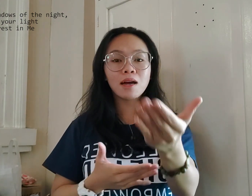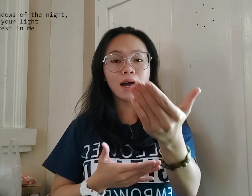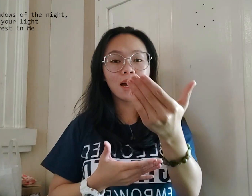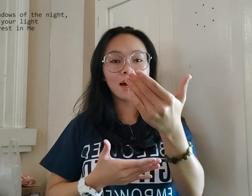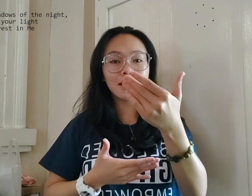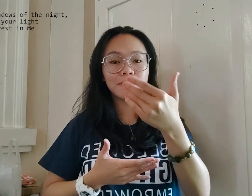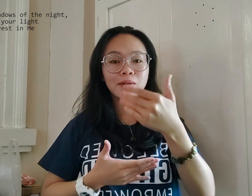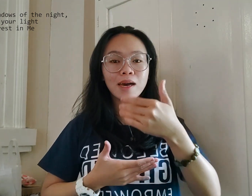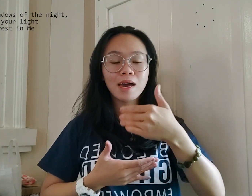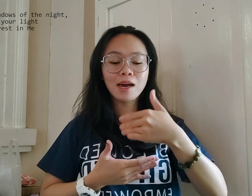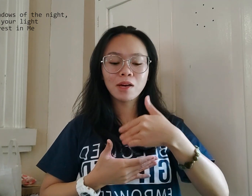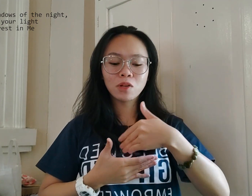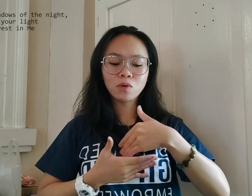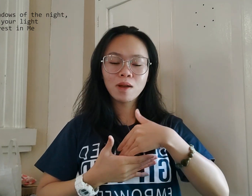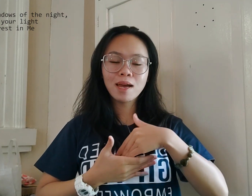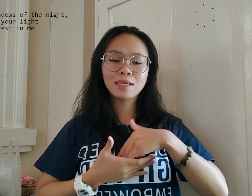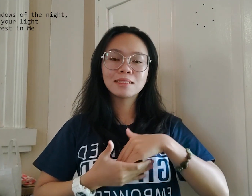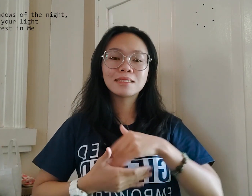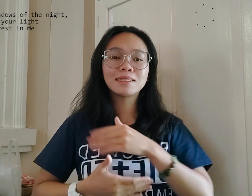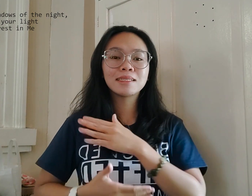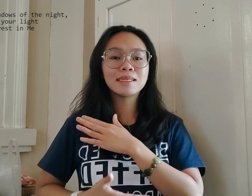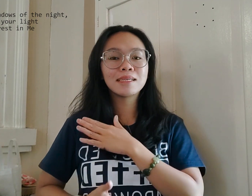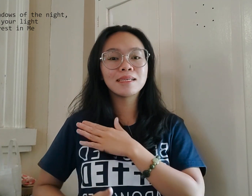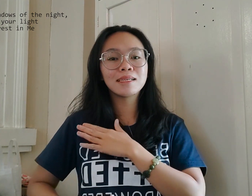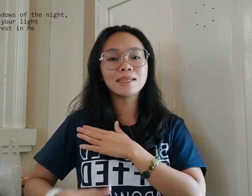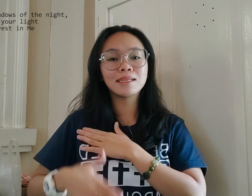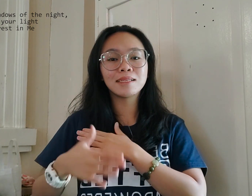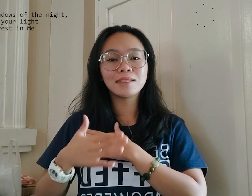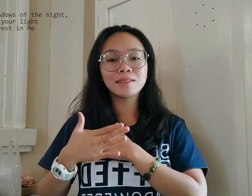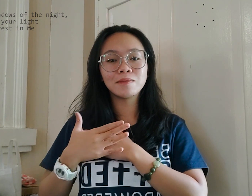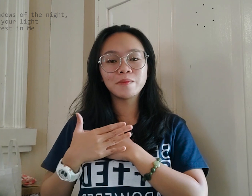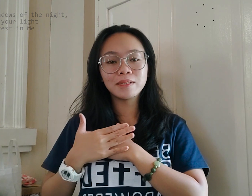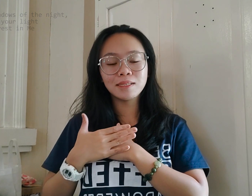come and rest in me.